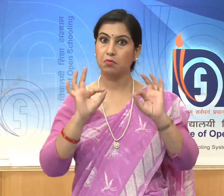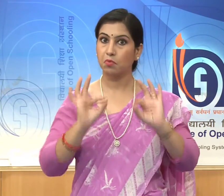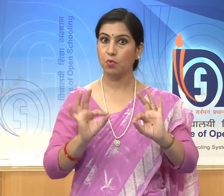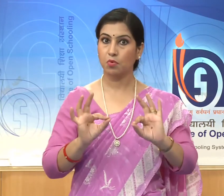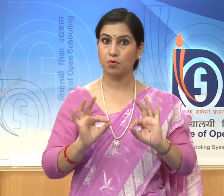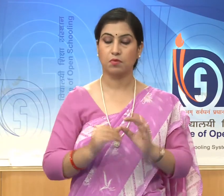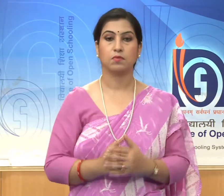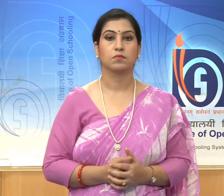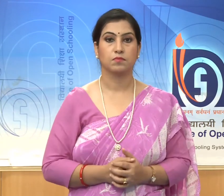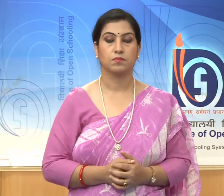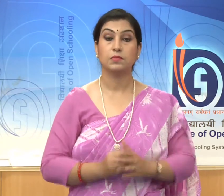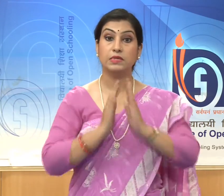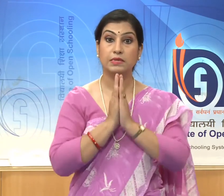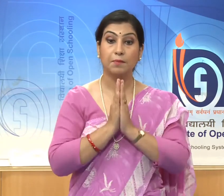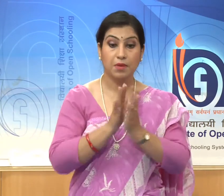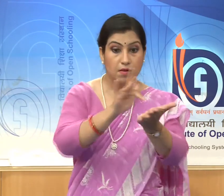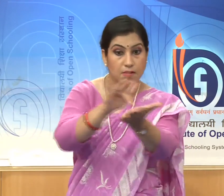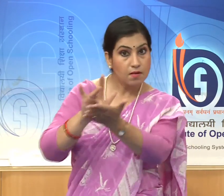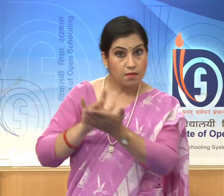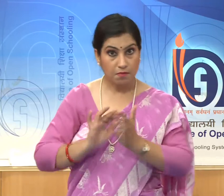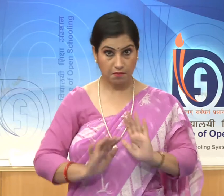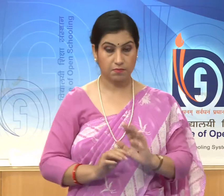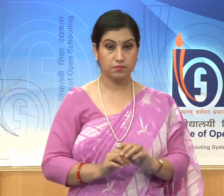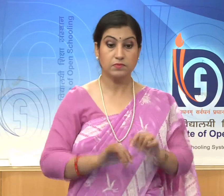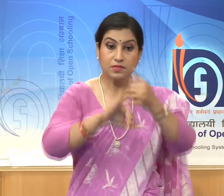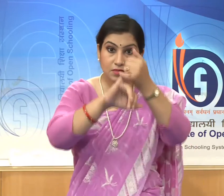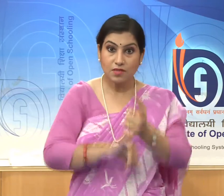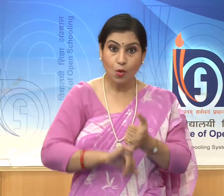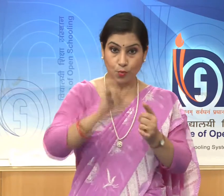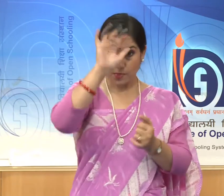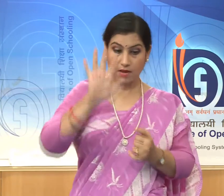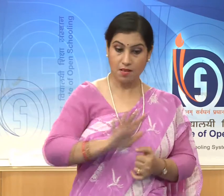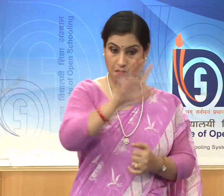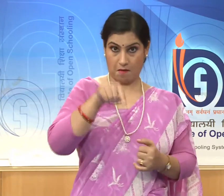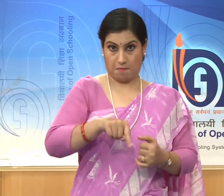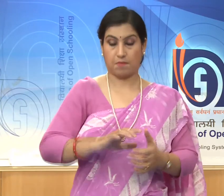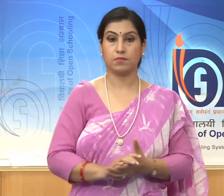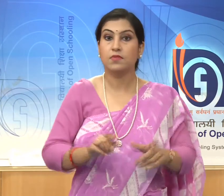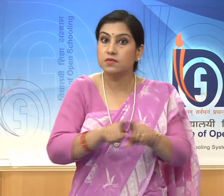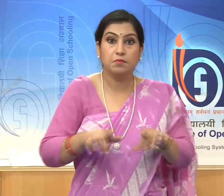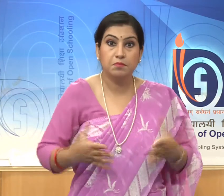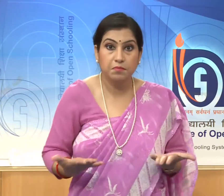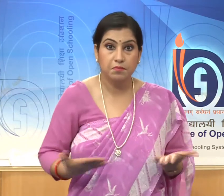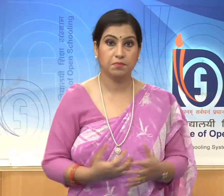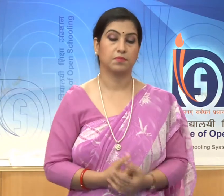temples of southern India, like the